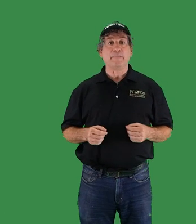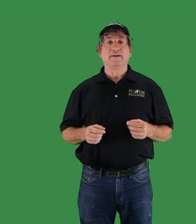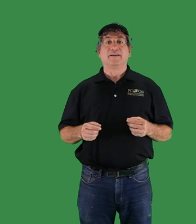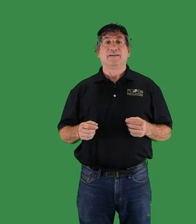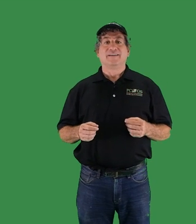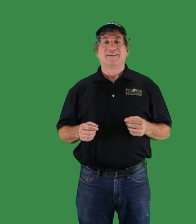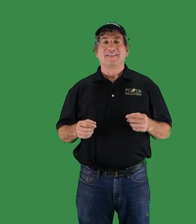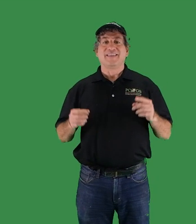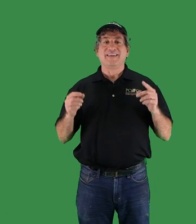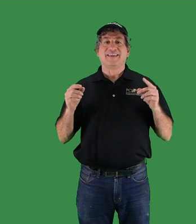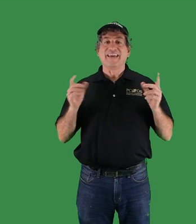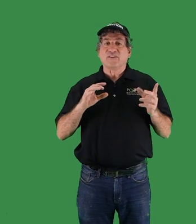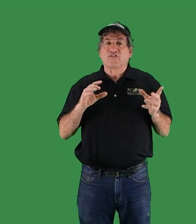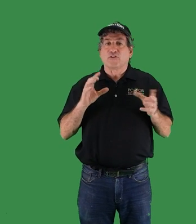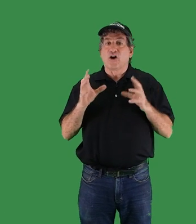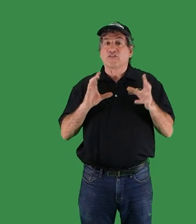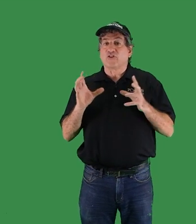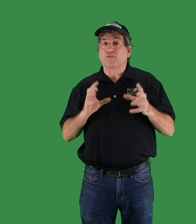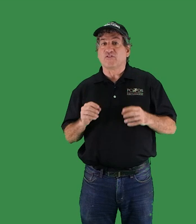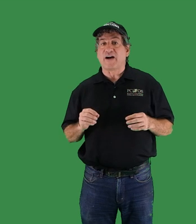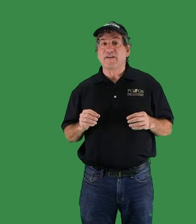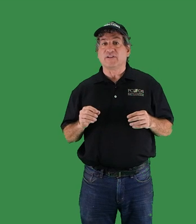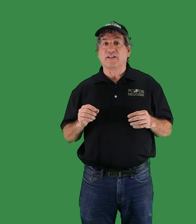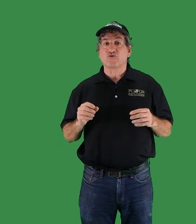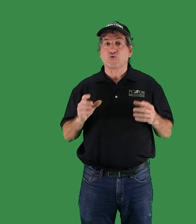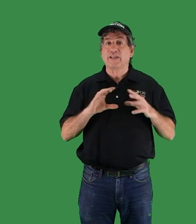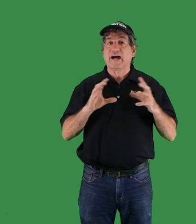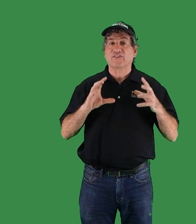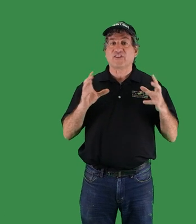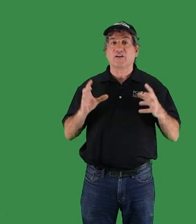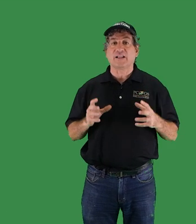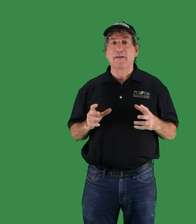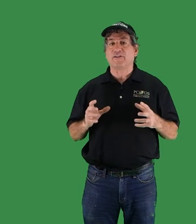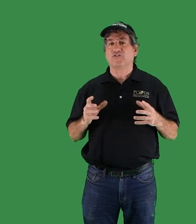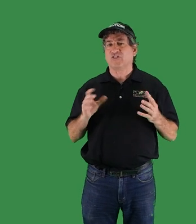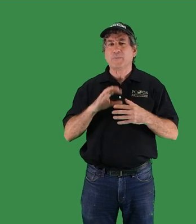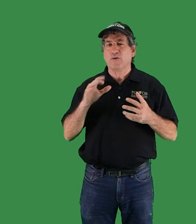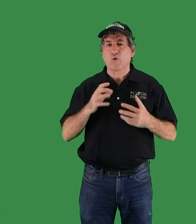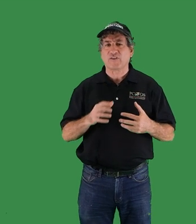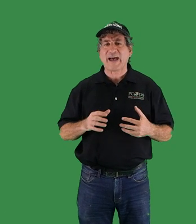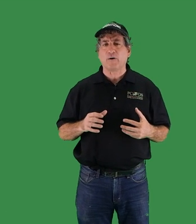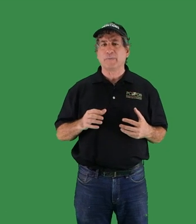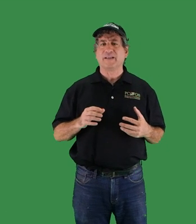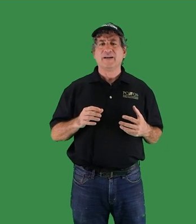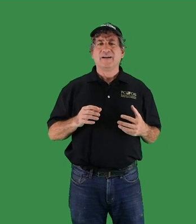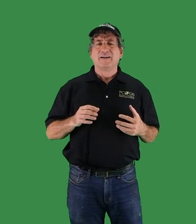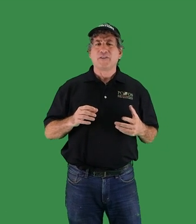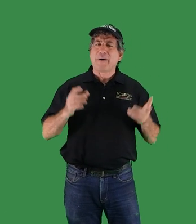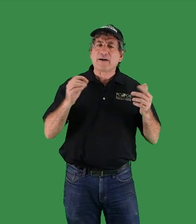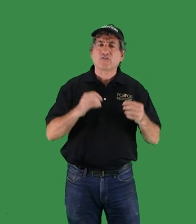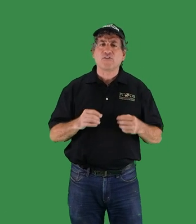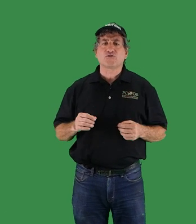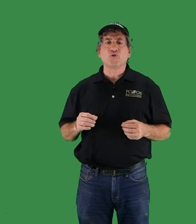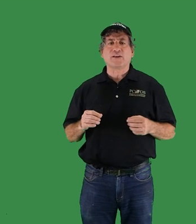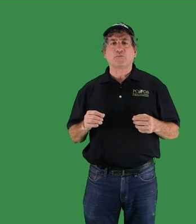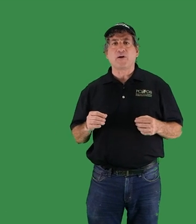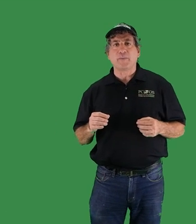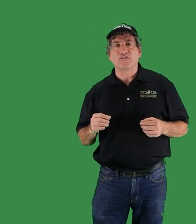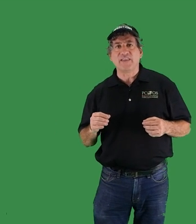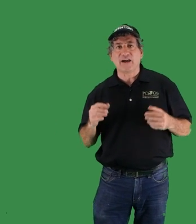The kinks for long-term survival in a truly hostile climate are still being worked out but the Biosphere 2 experiment in the